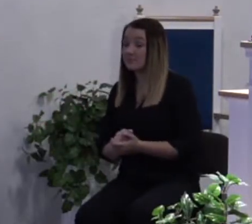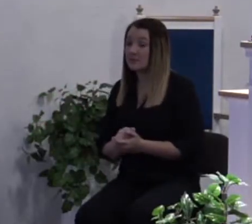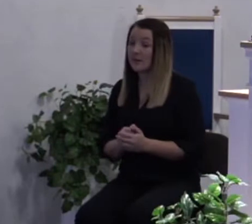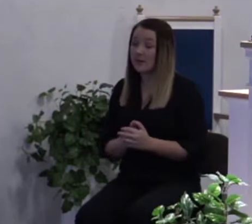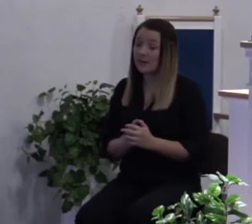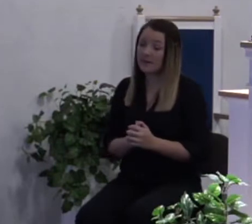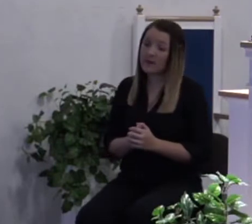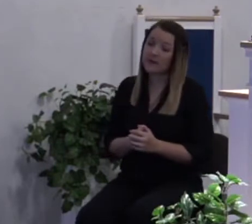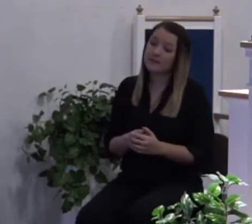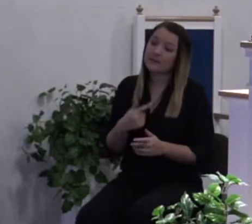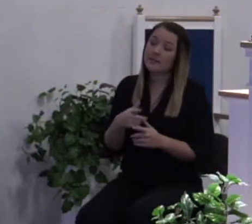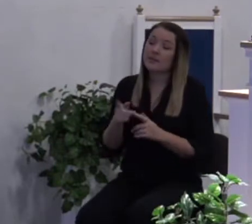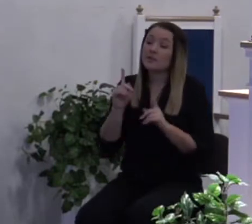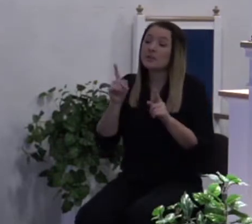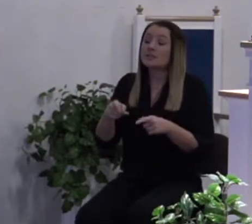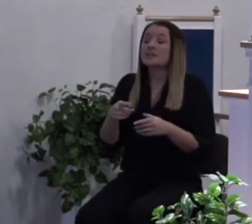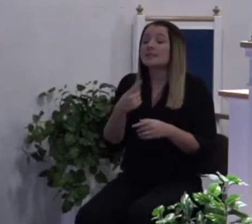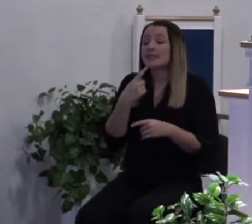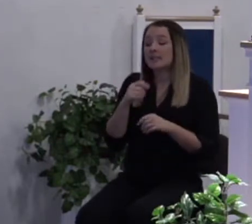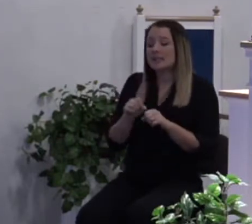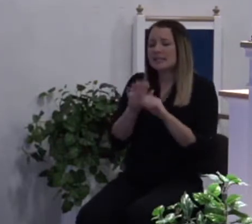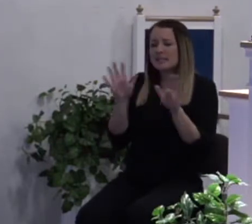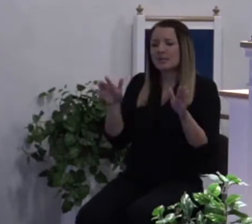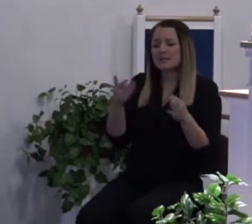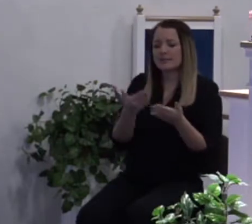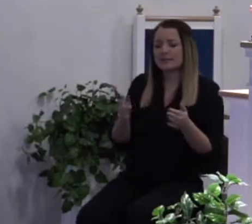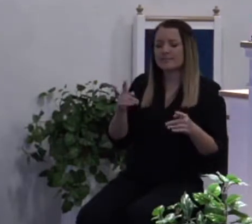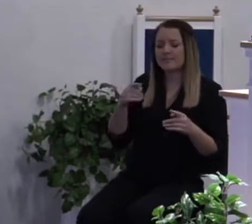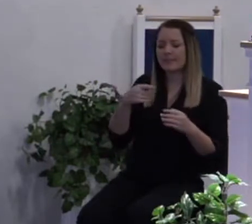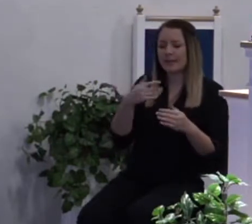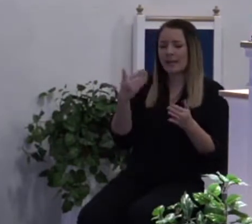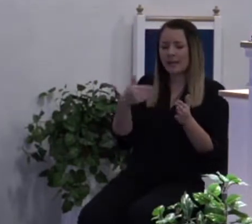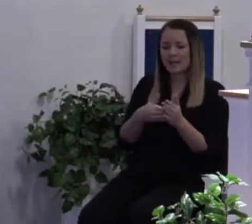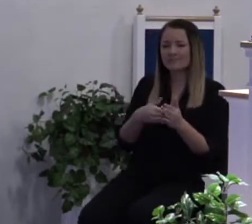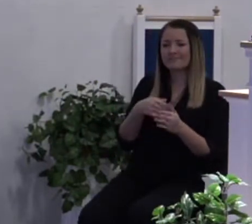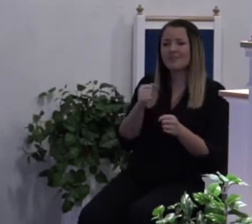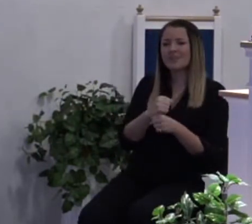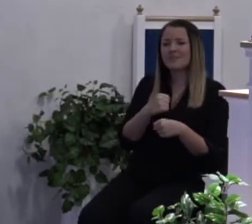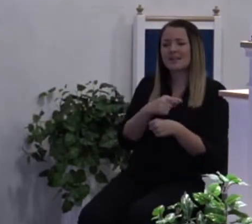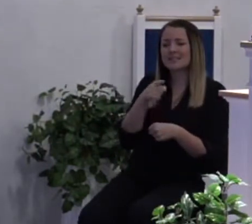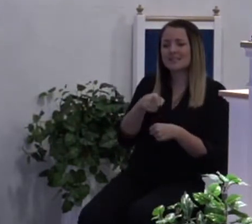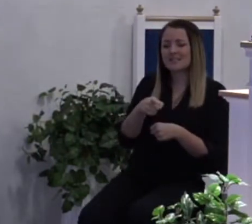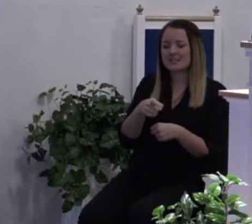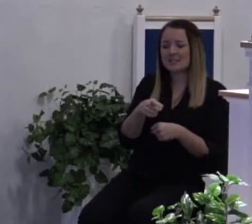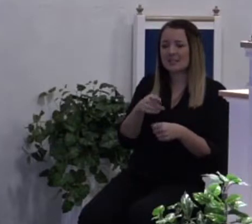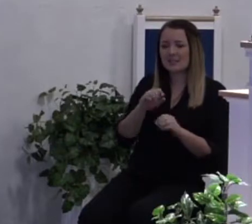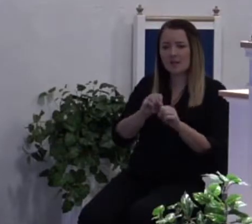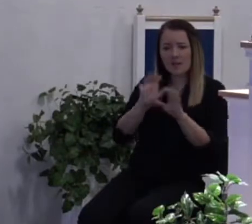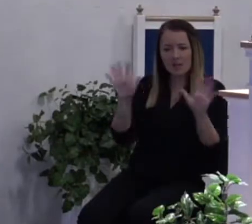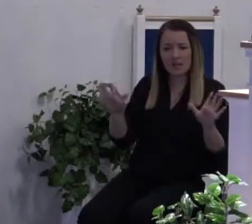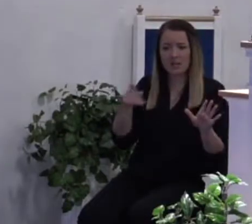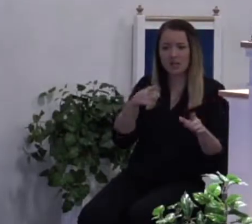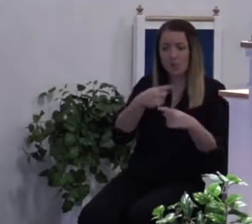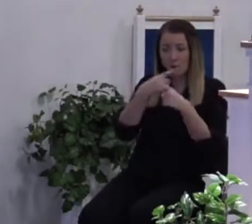Then he goes on and he just clears up the thing because he makes it very plain to let the wicked forsake his ways.